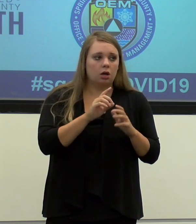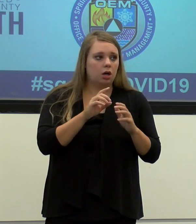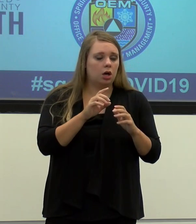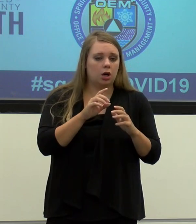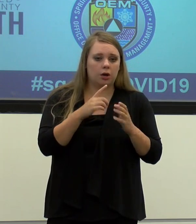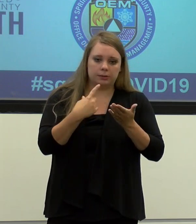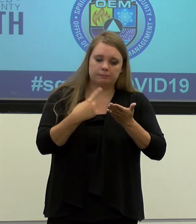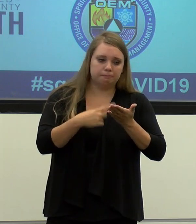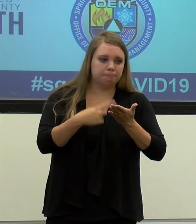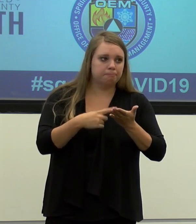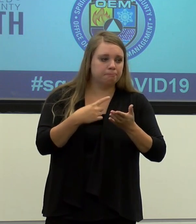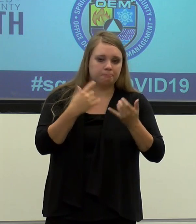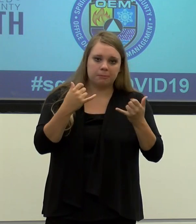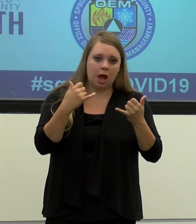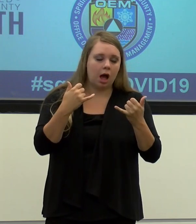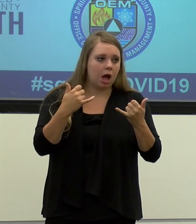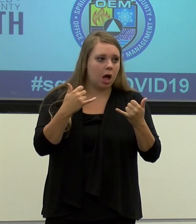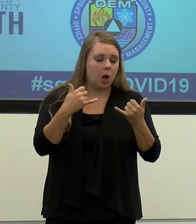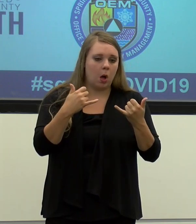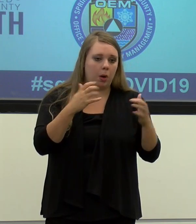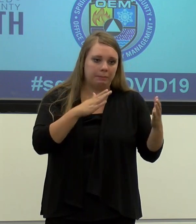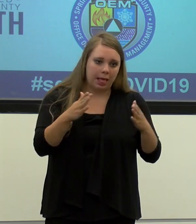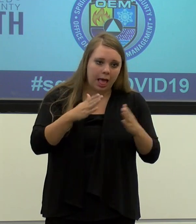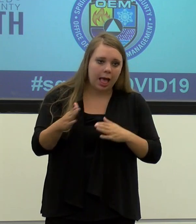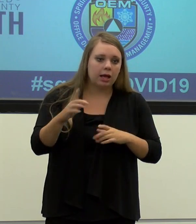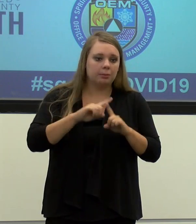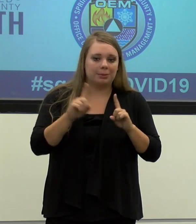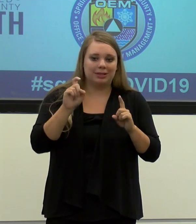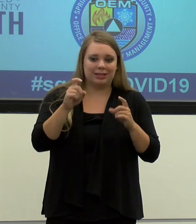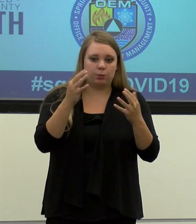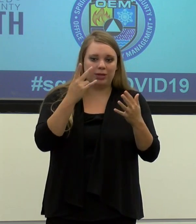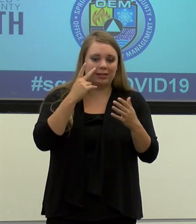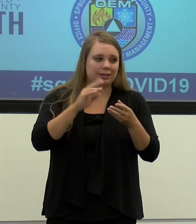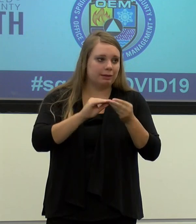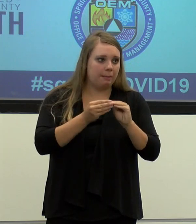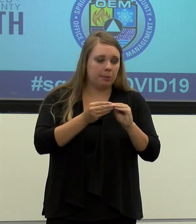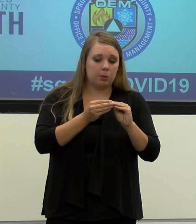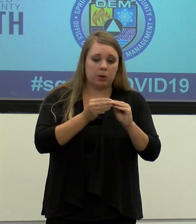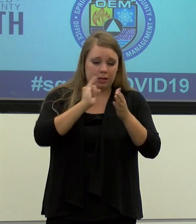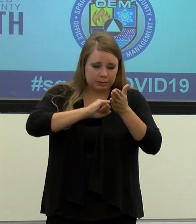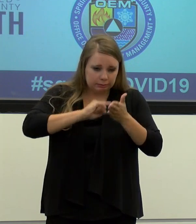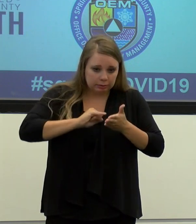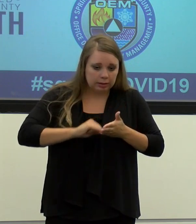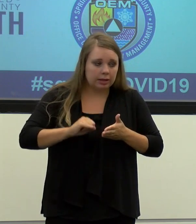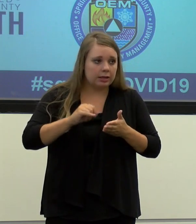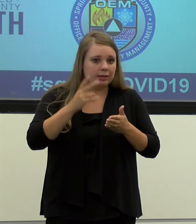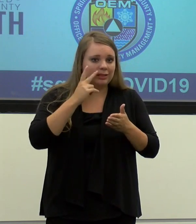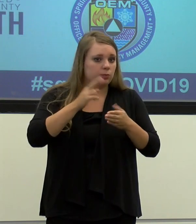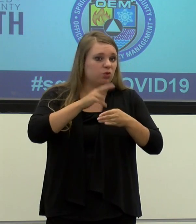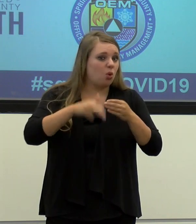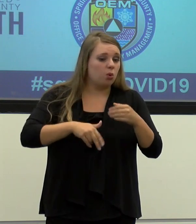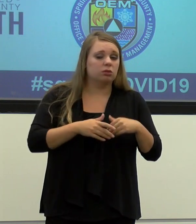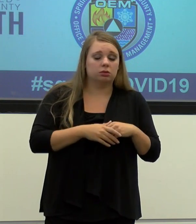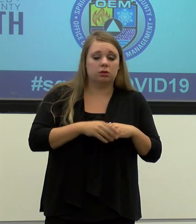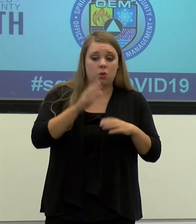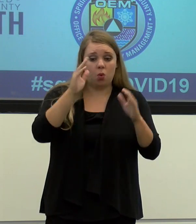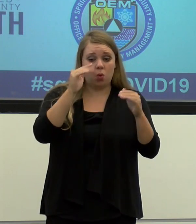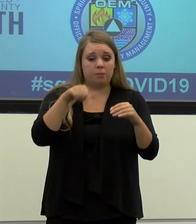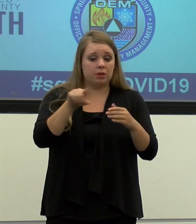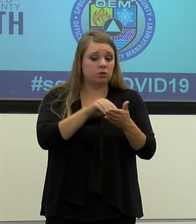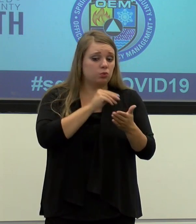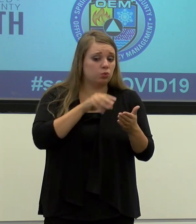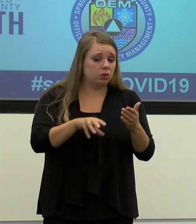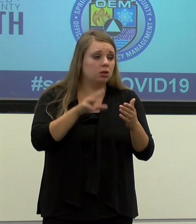and, uh, uh, we're going to have to see what the epidemiology tells us. Uh, we're hopeful that these, uh, students are going to be,